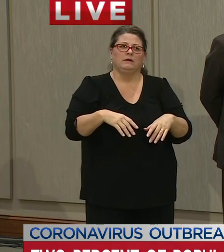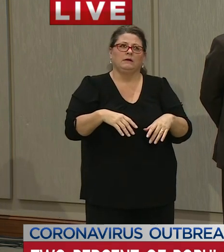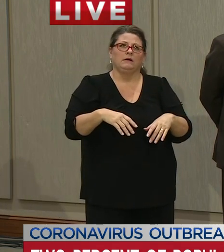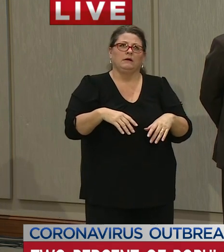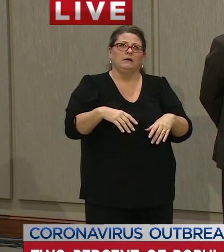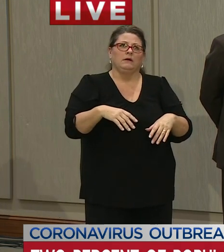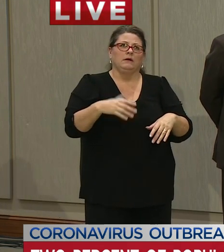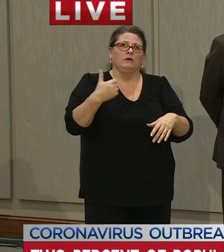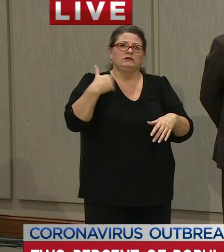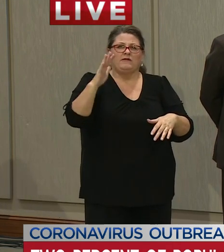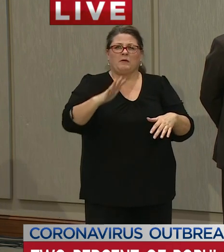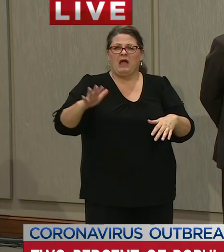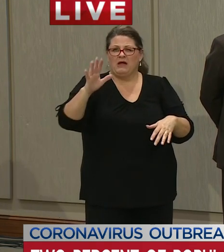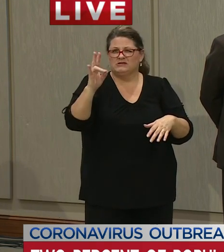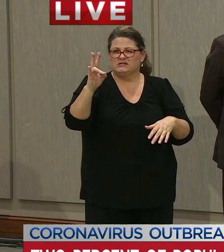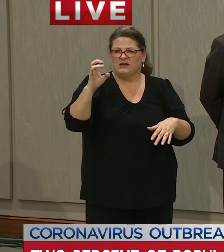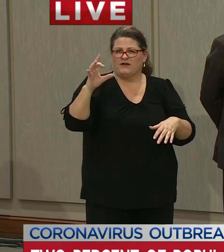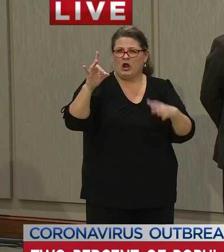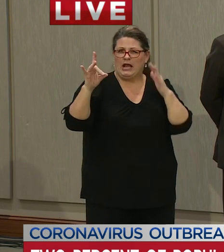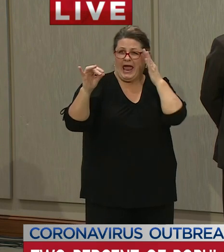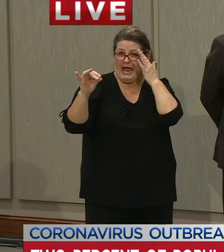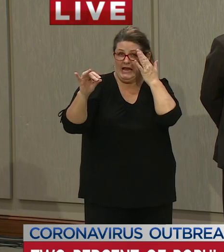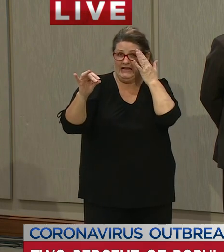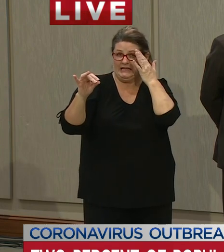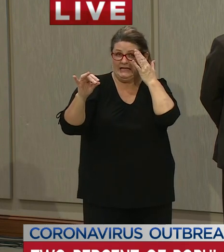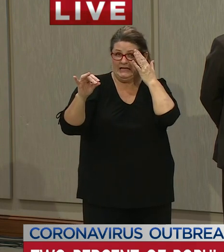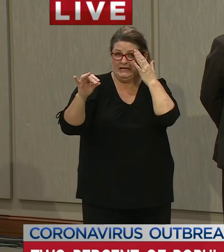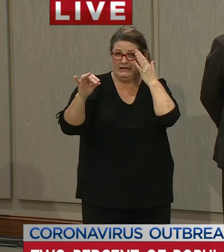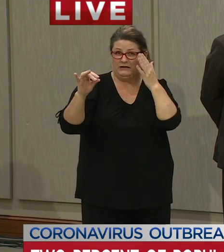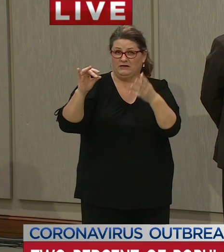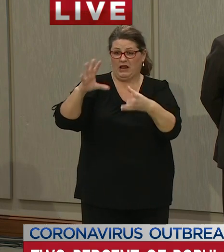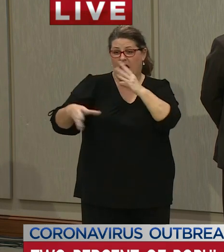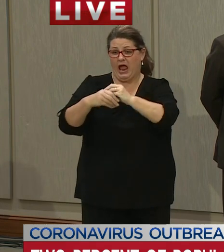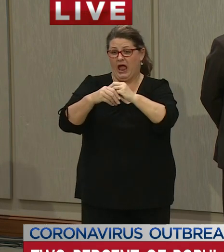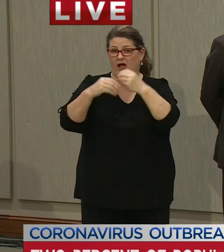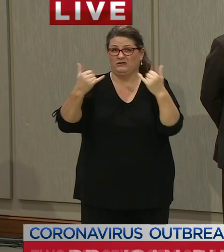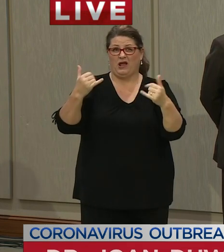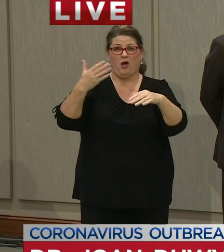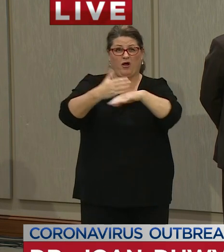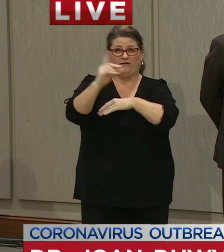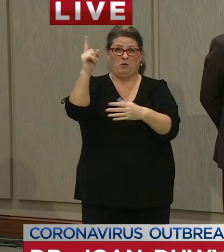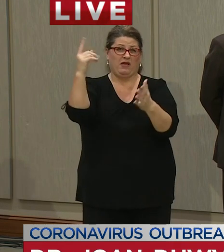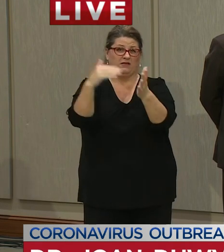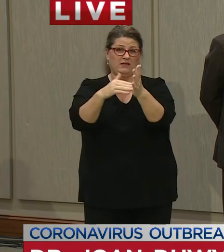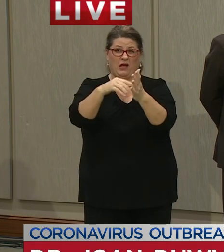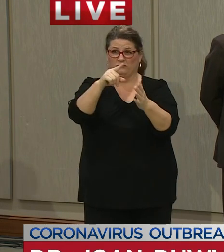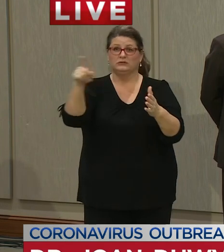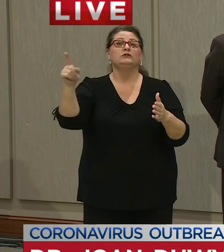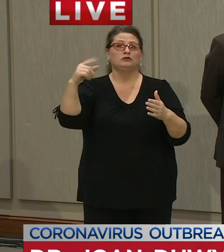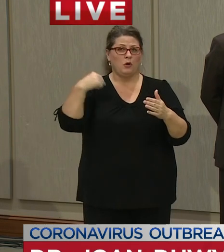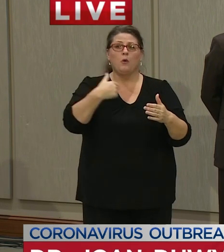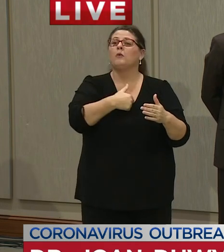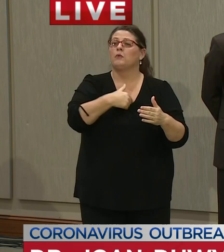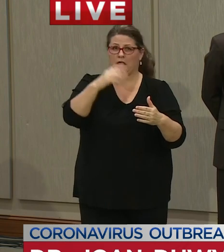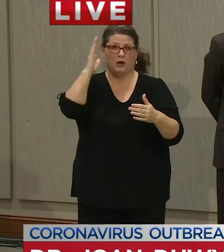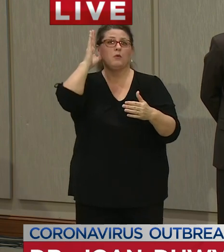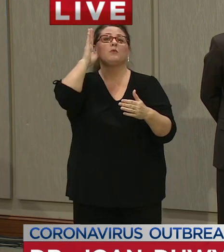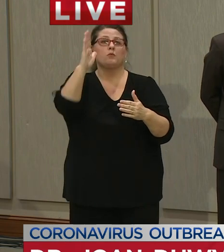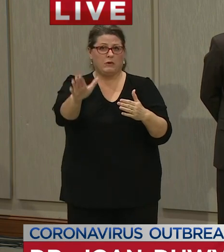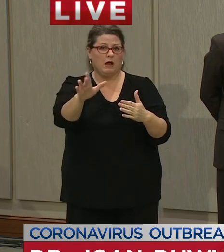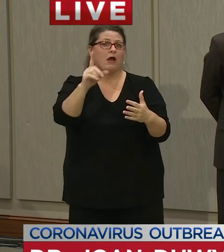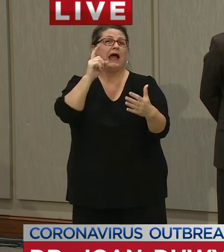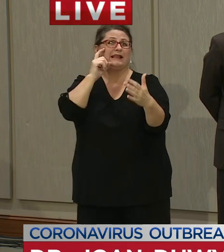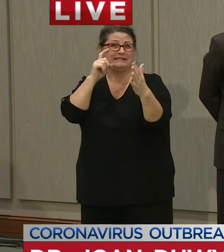um 780 for a total of 1000 contact tracers so we will identify individuals who are are